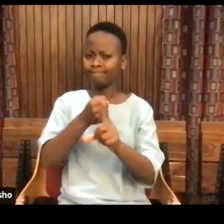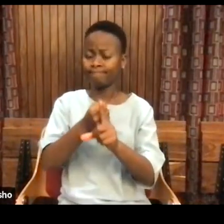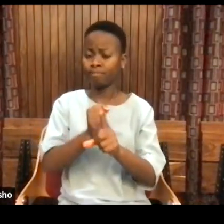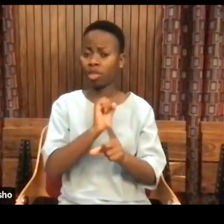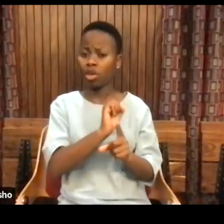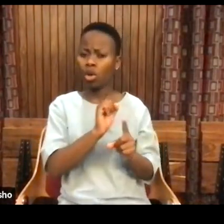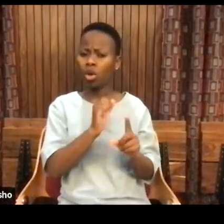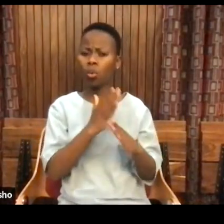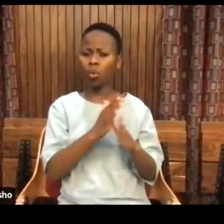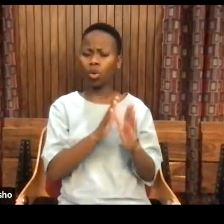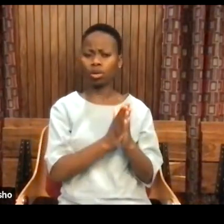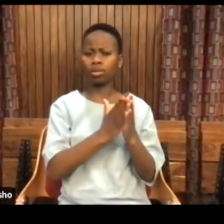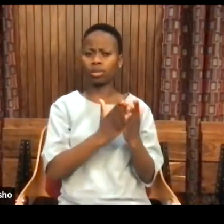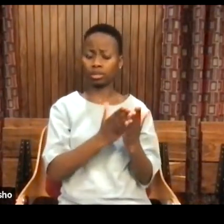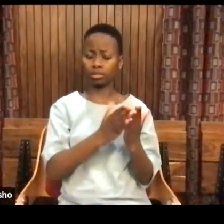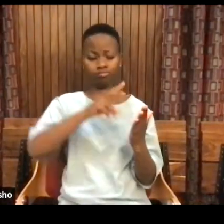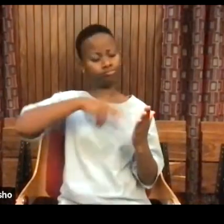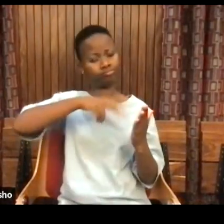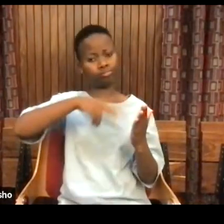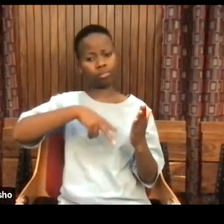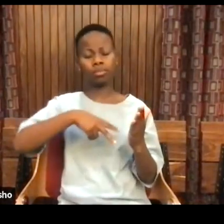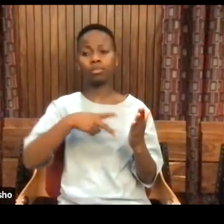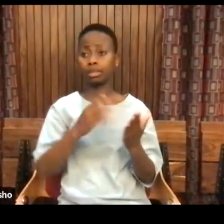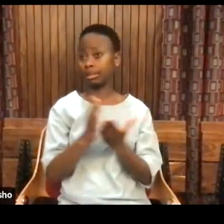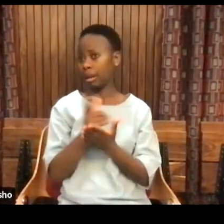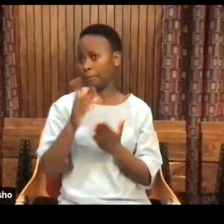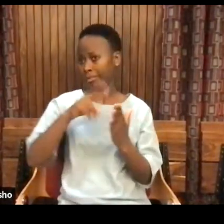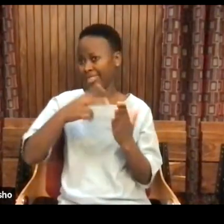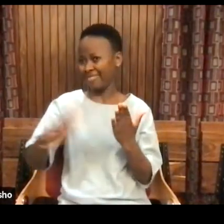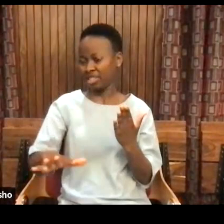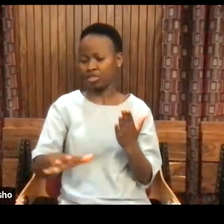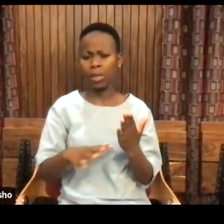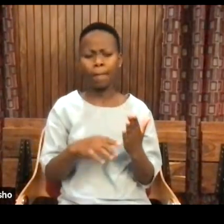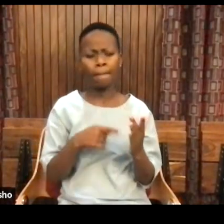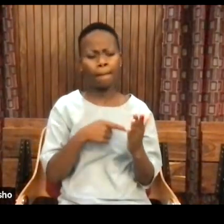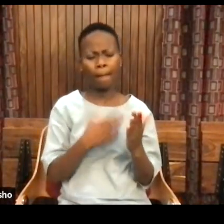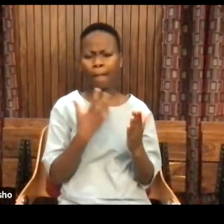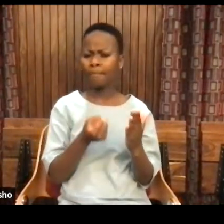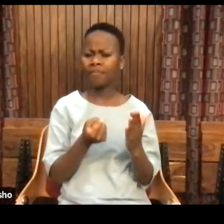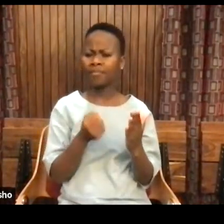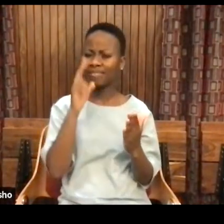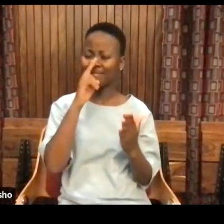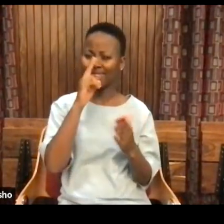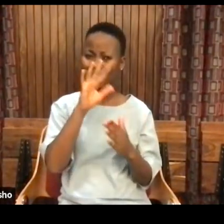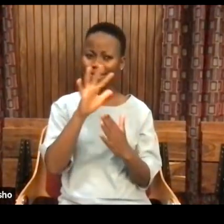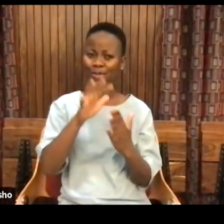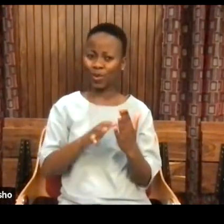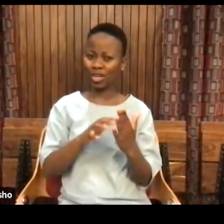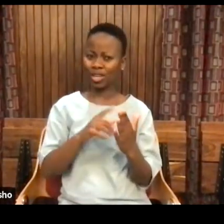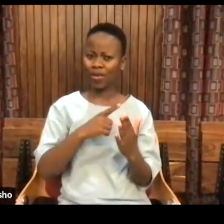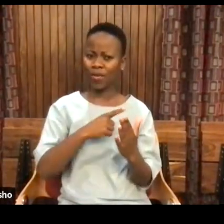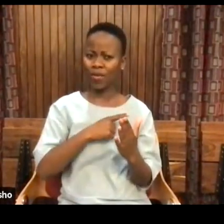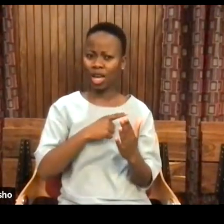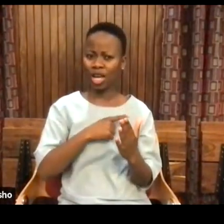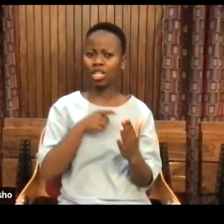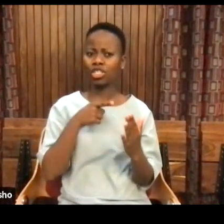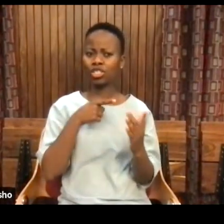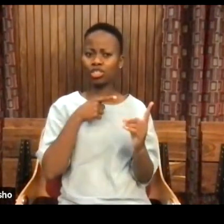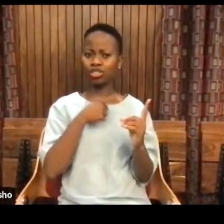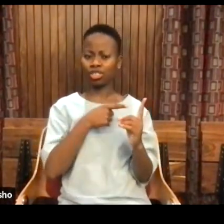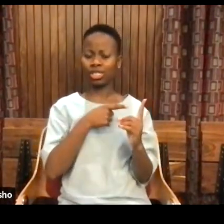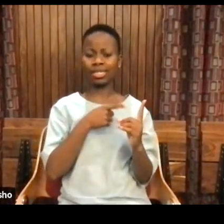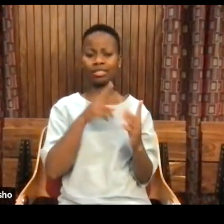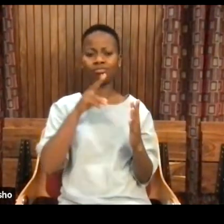have learned, she eventually, there was this funny story, because she started reading Hegel as an